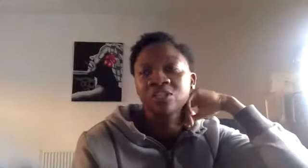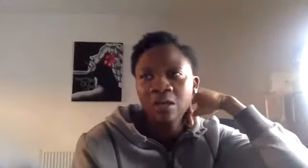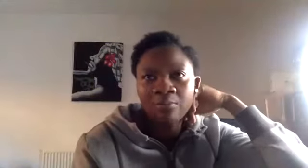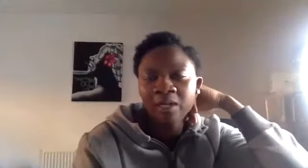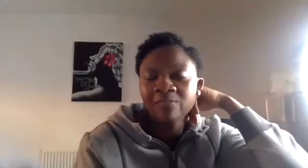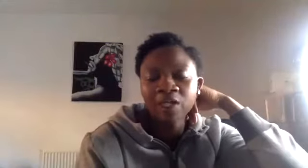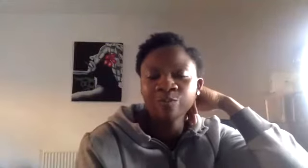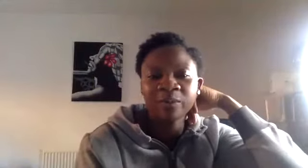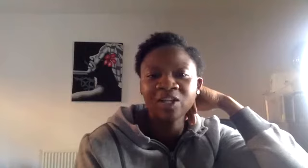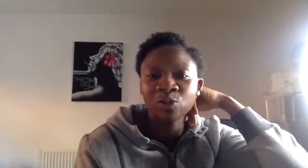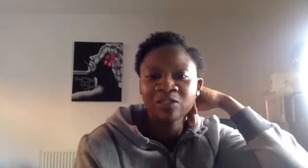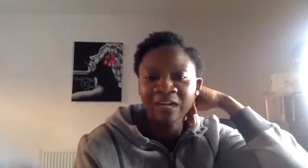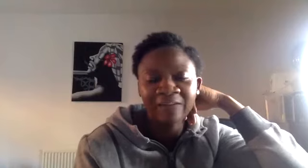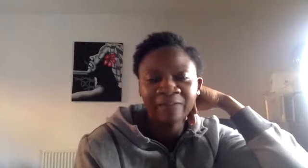but it's much more about the use of cling film.